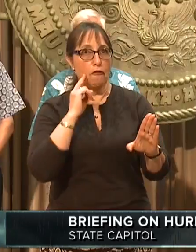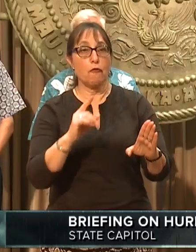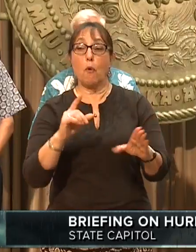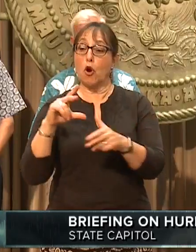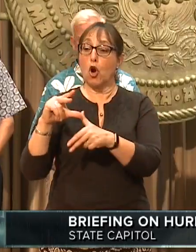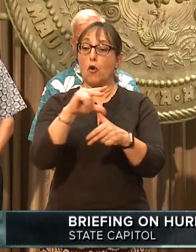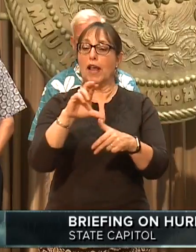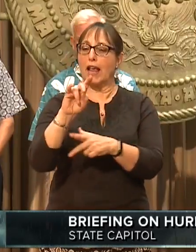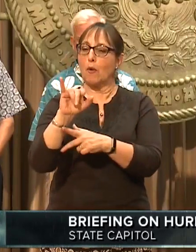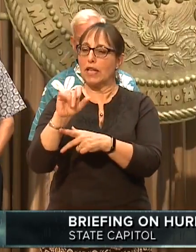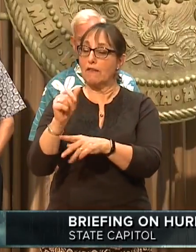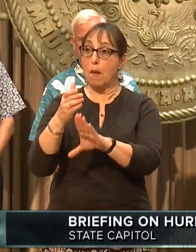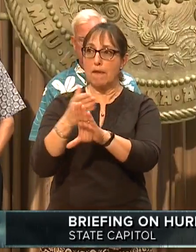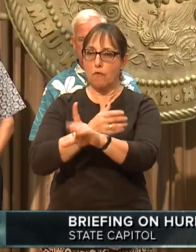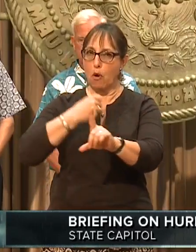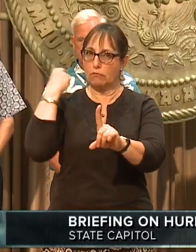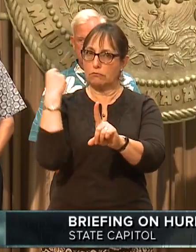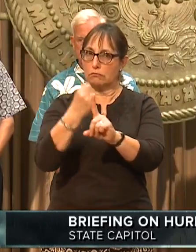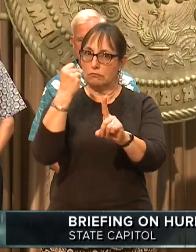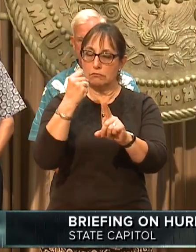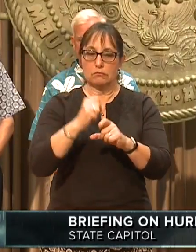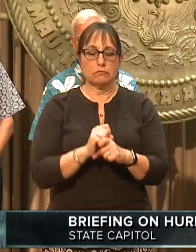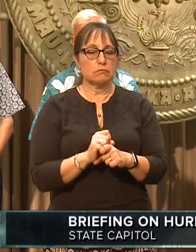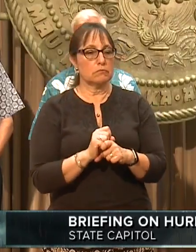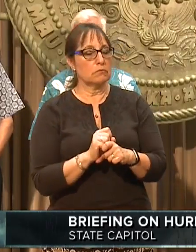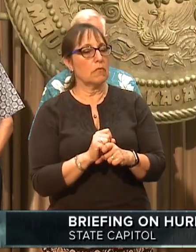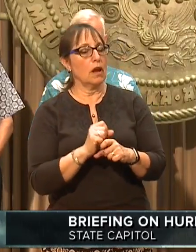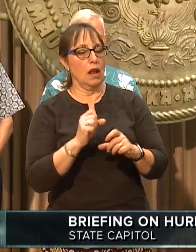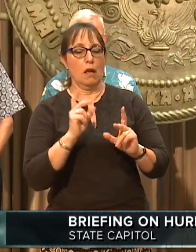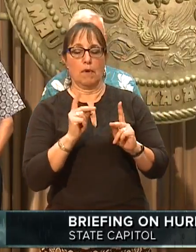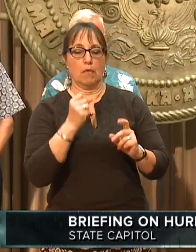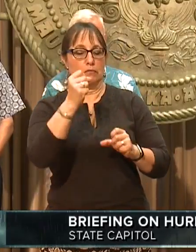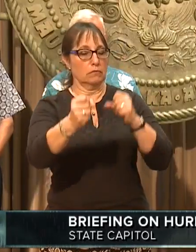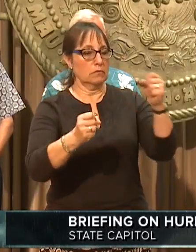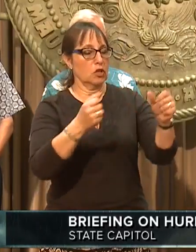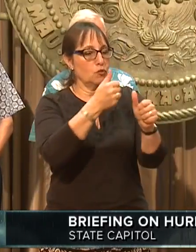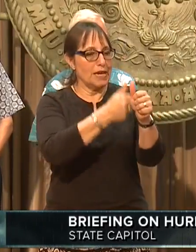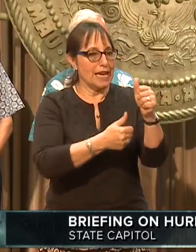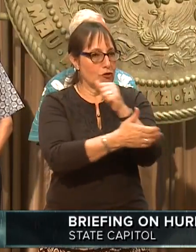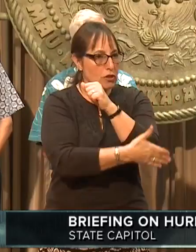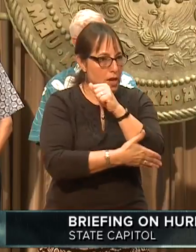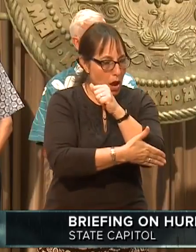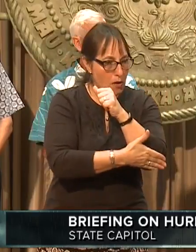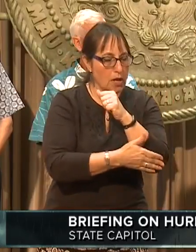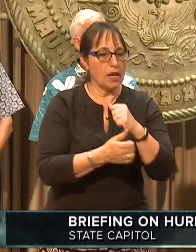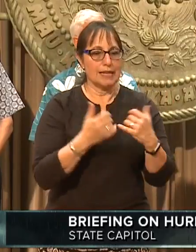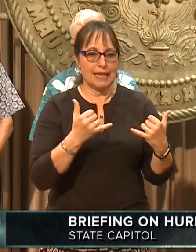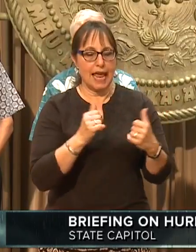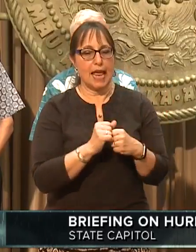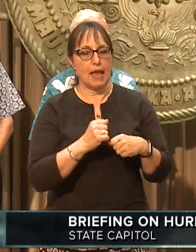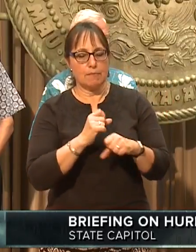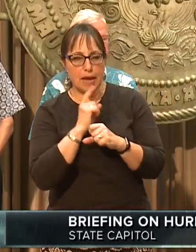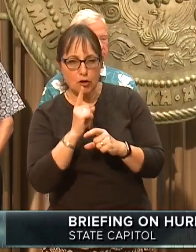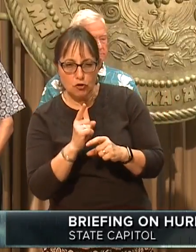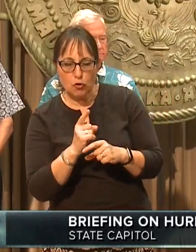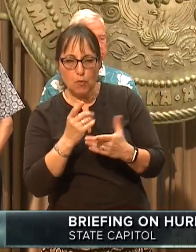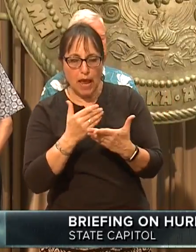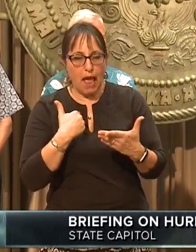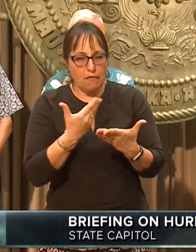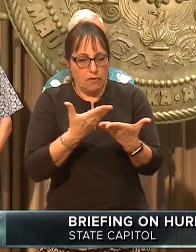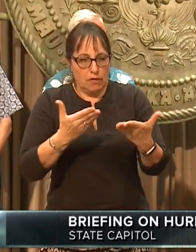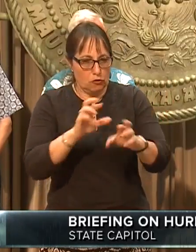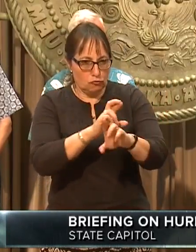before it hits. We're sending liaison officers out to each of the counties today. We have commodities staged